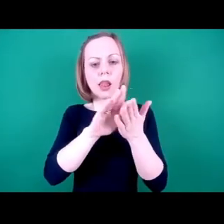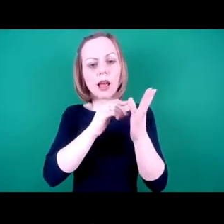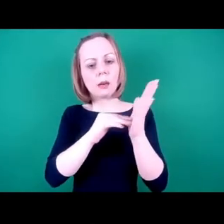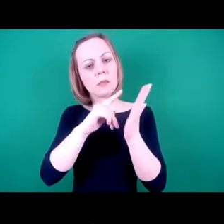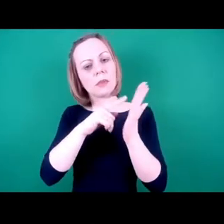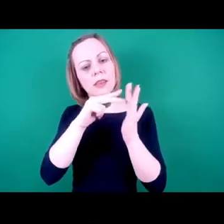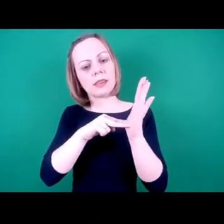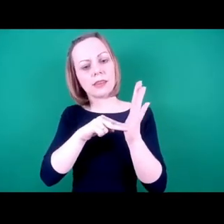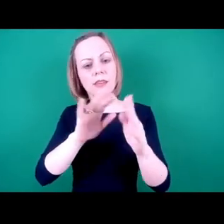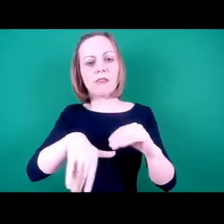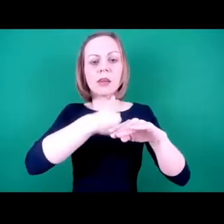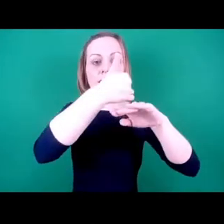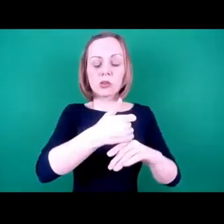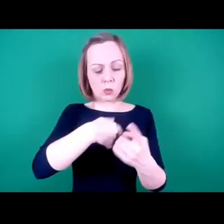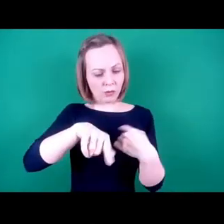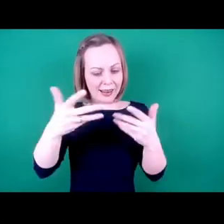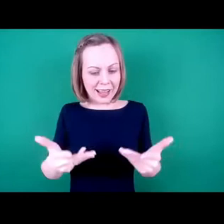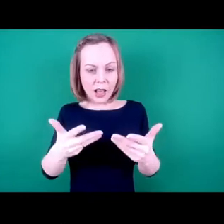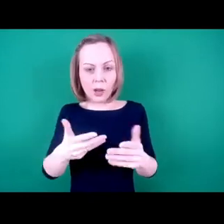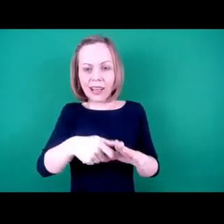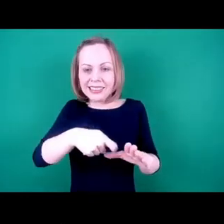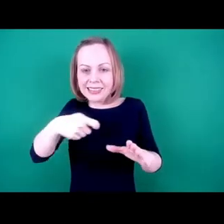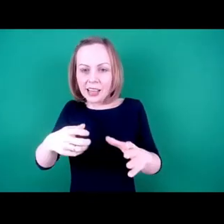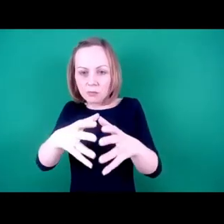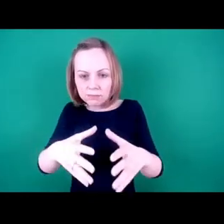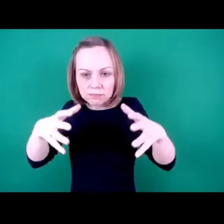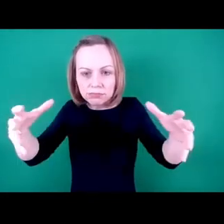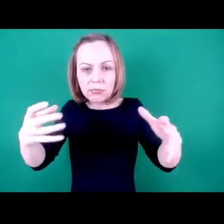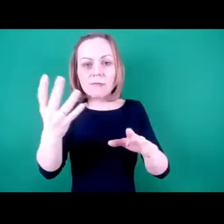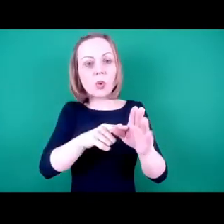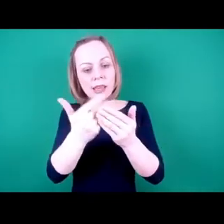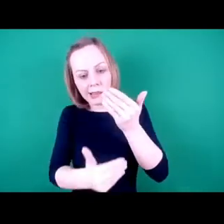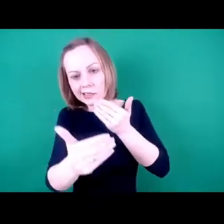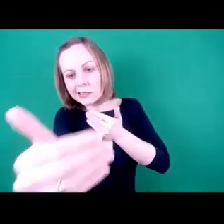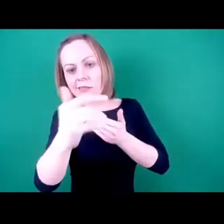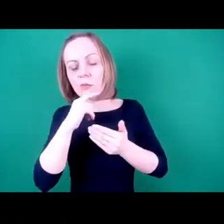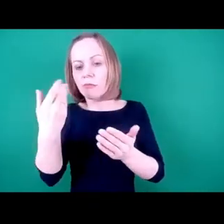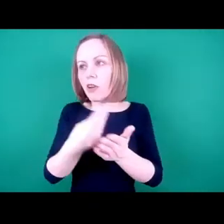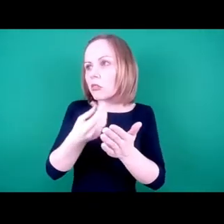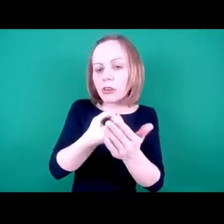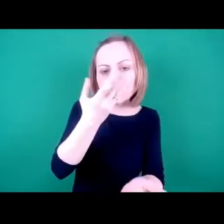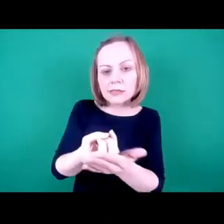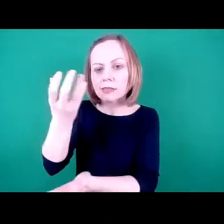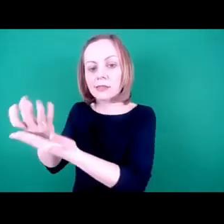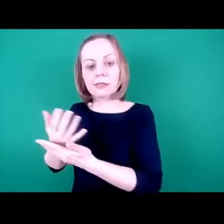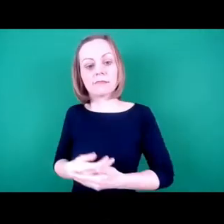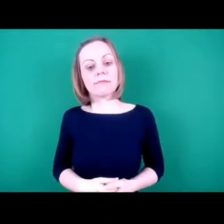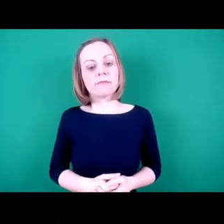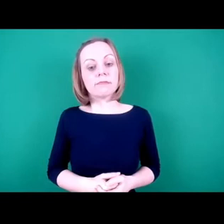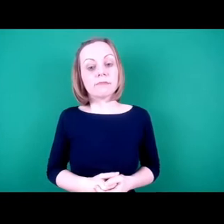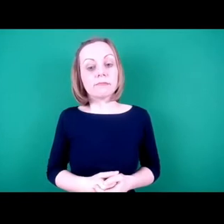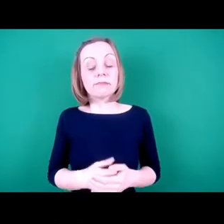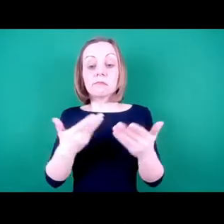in order to extend and expand this programme for a further four years. In addition to Art and Us, we've organised a whole range of